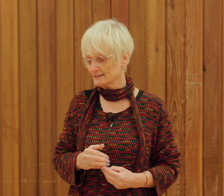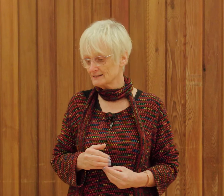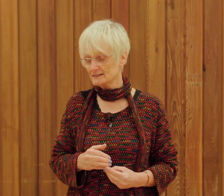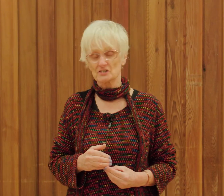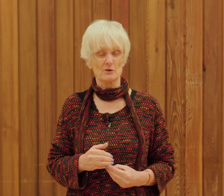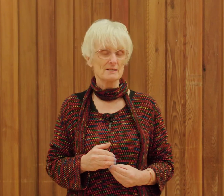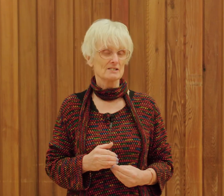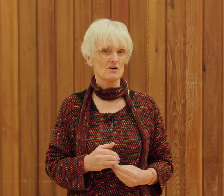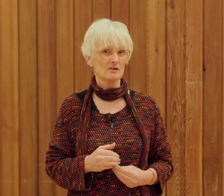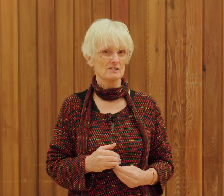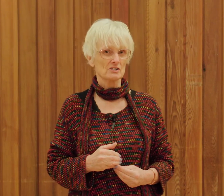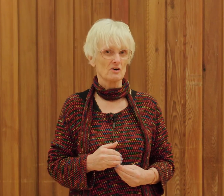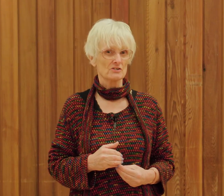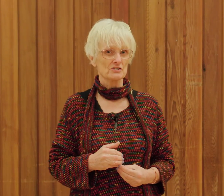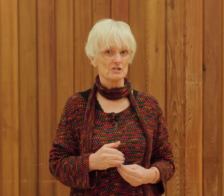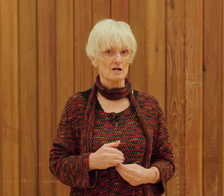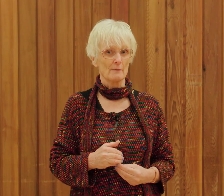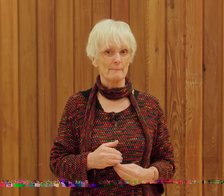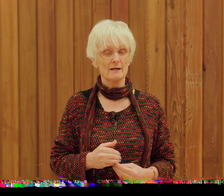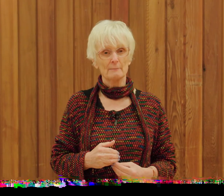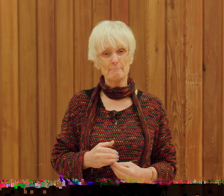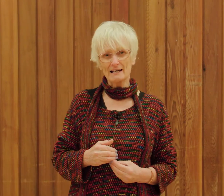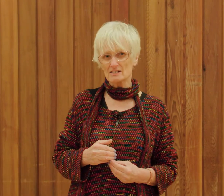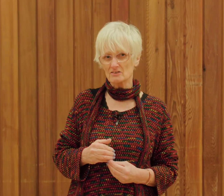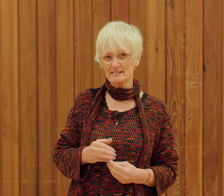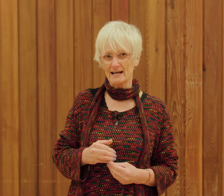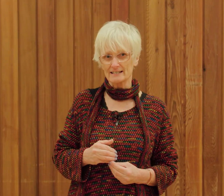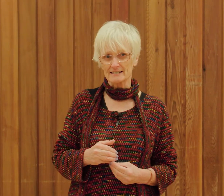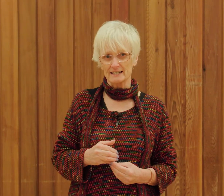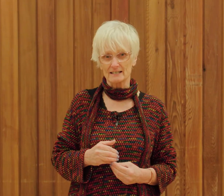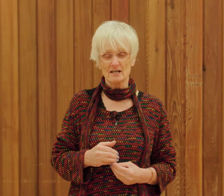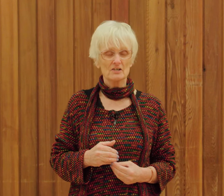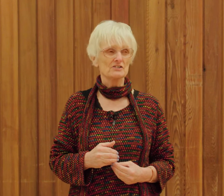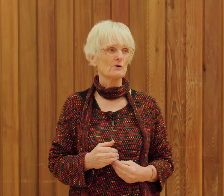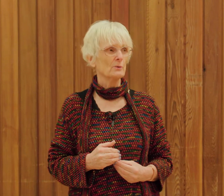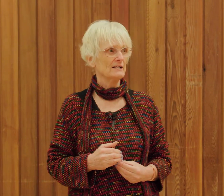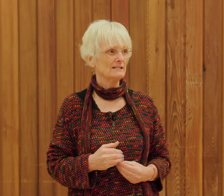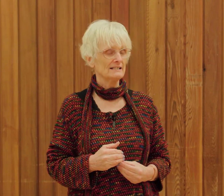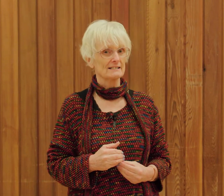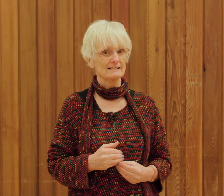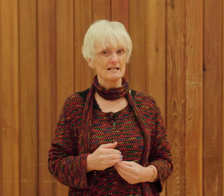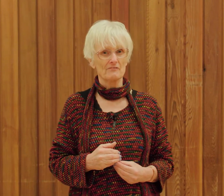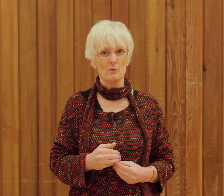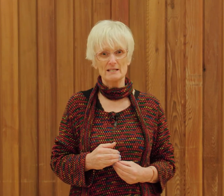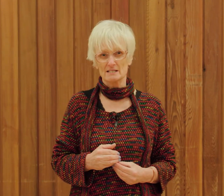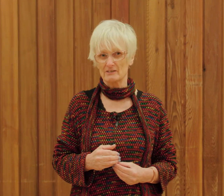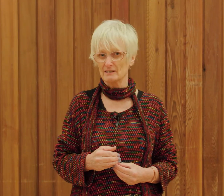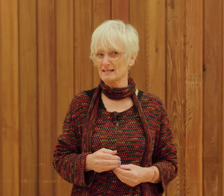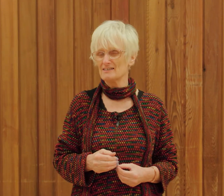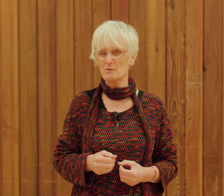so this song has got some Makaton signs in it so we need the sign for winter and in the